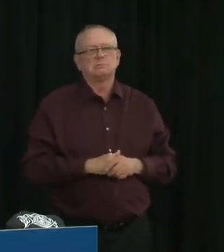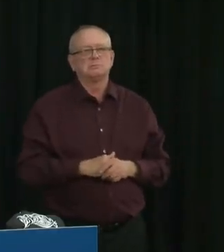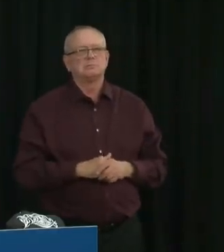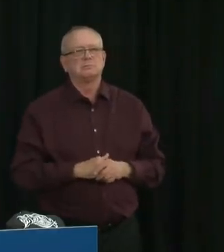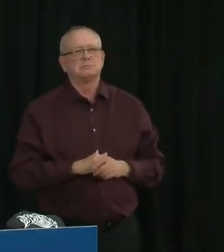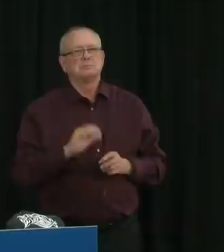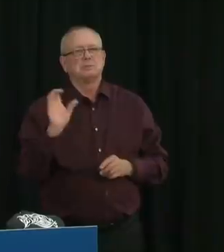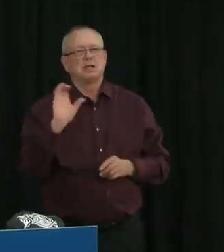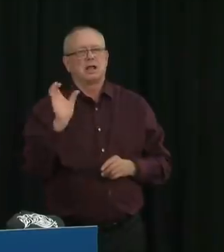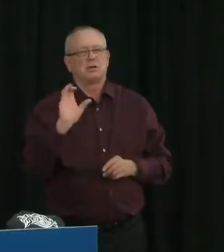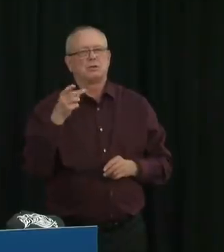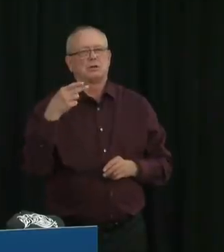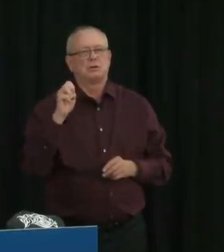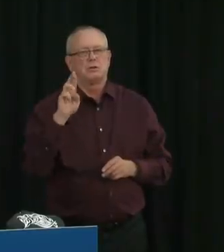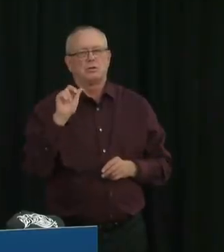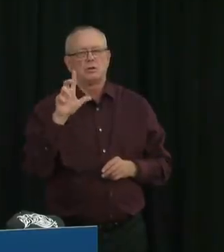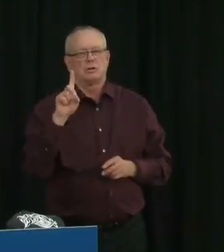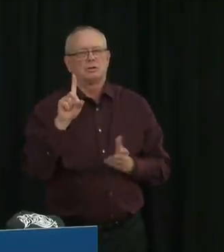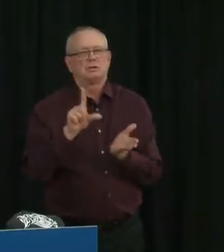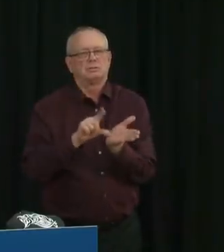Herald. Go ahead, Jason.